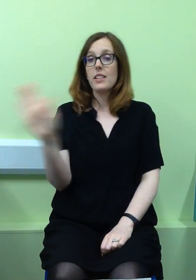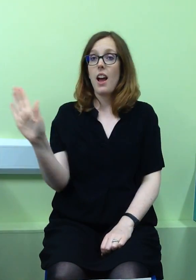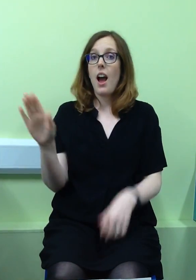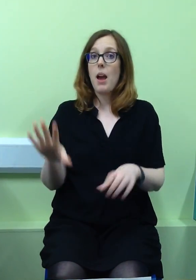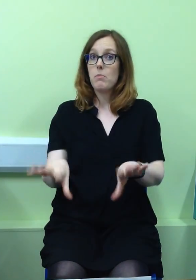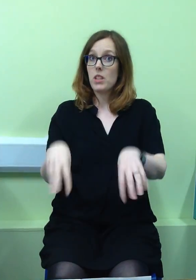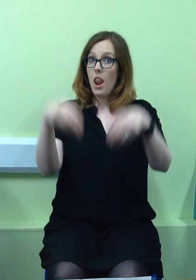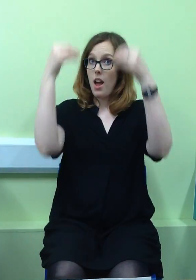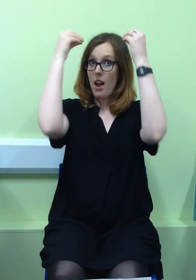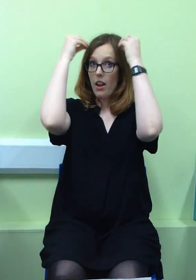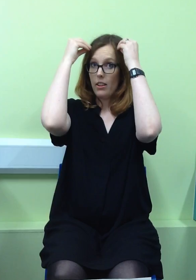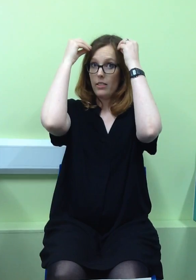time to learn.